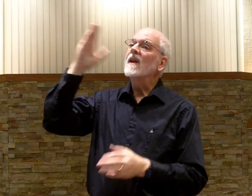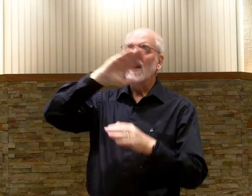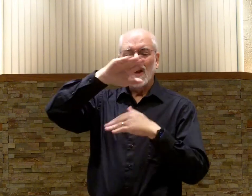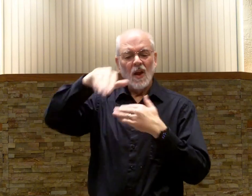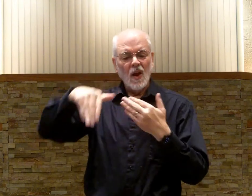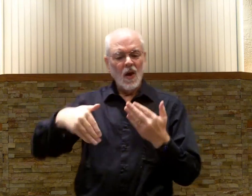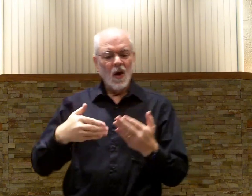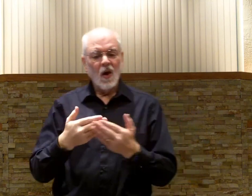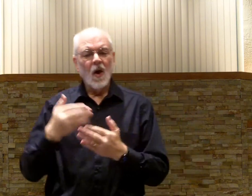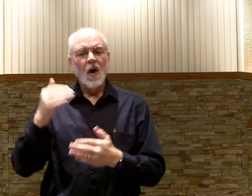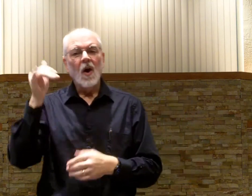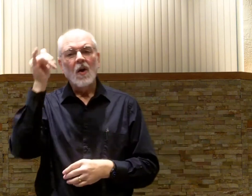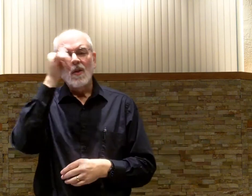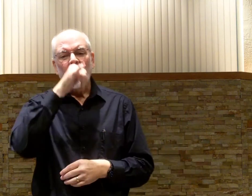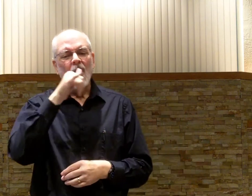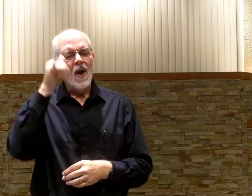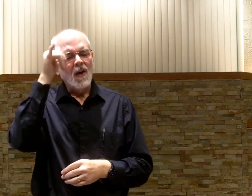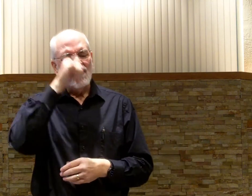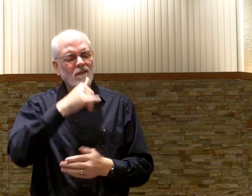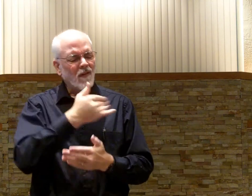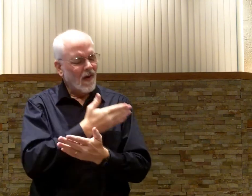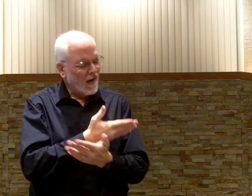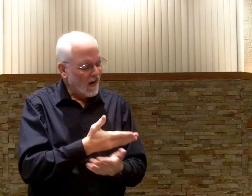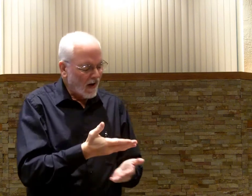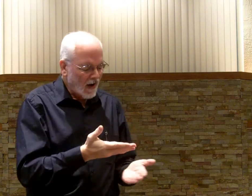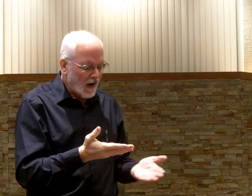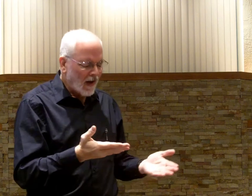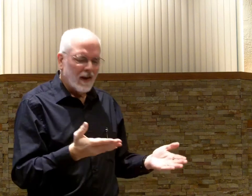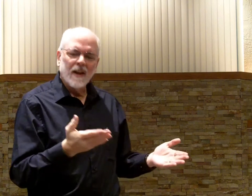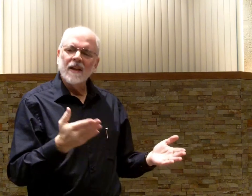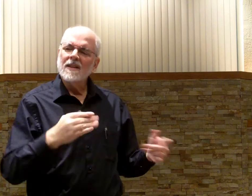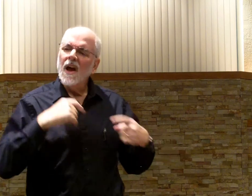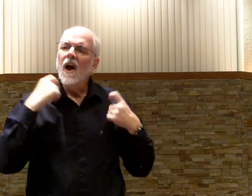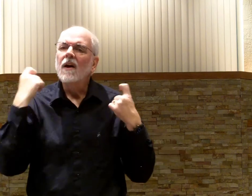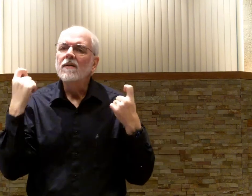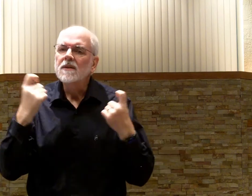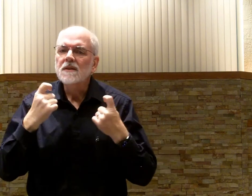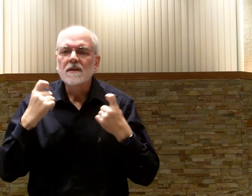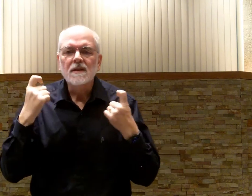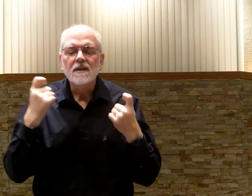all the follies of sin